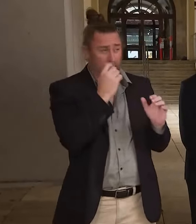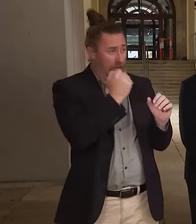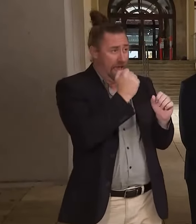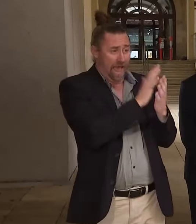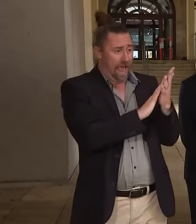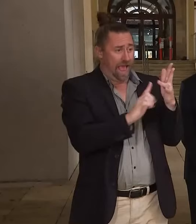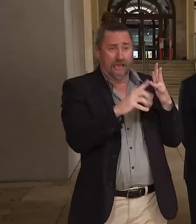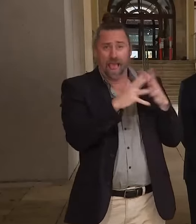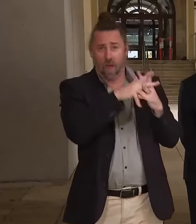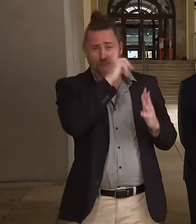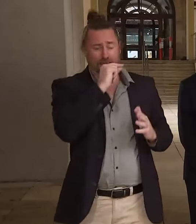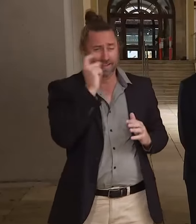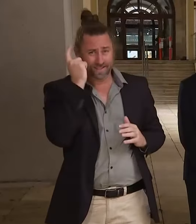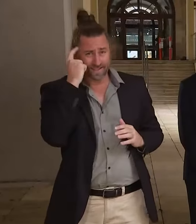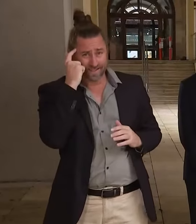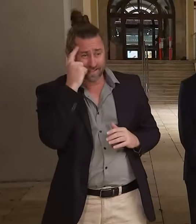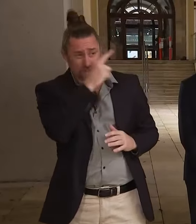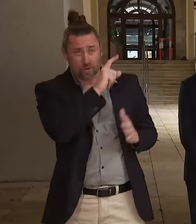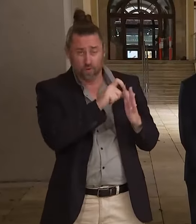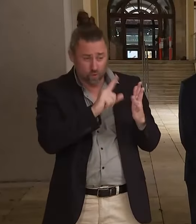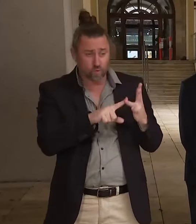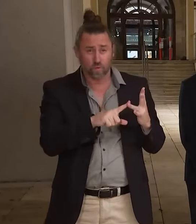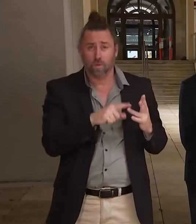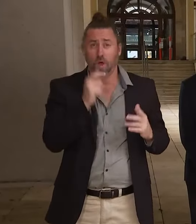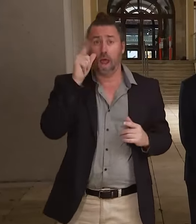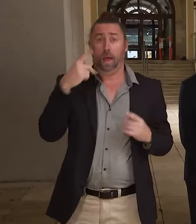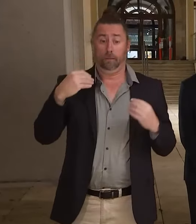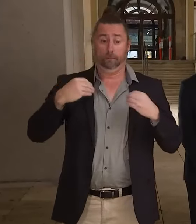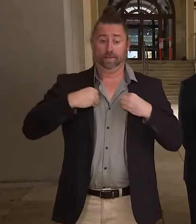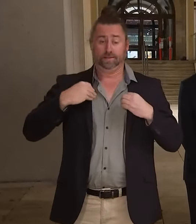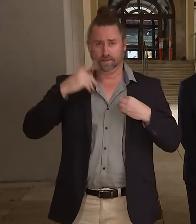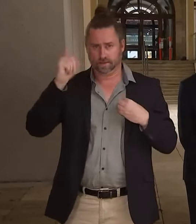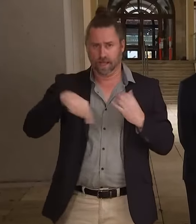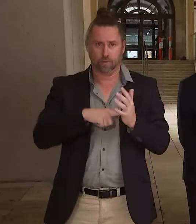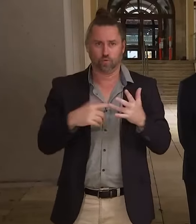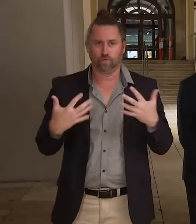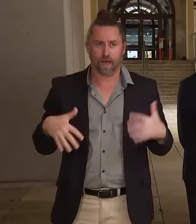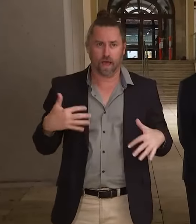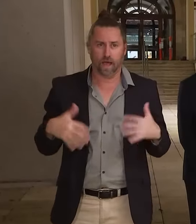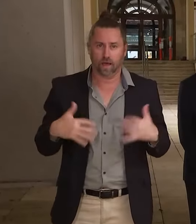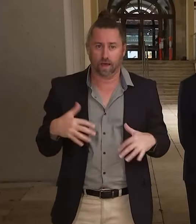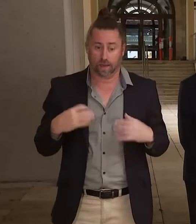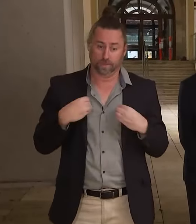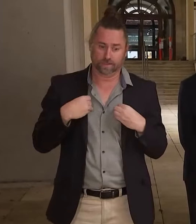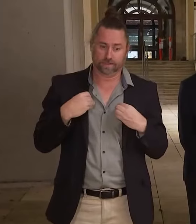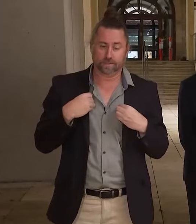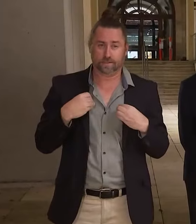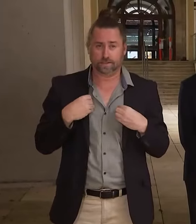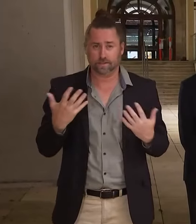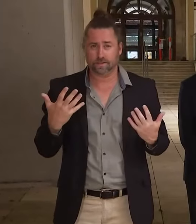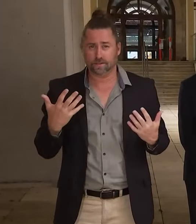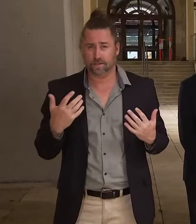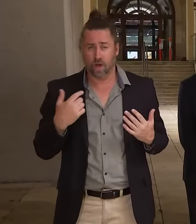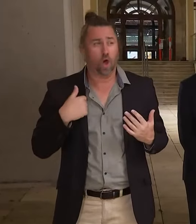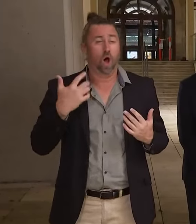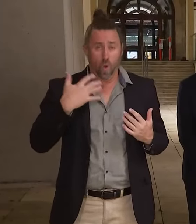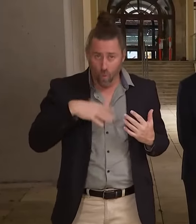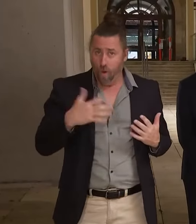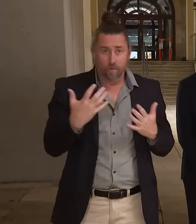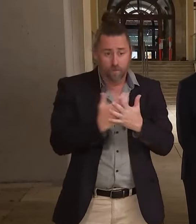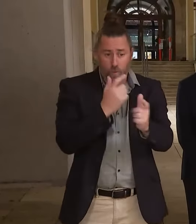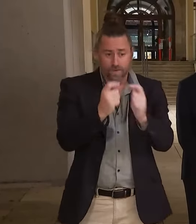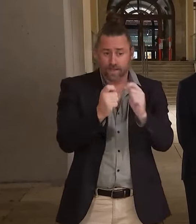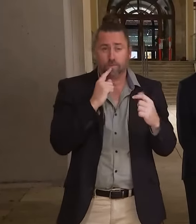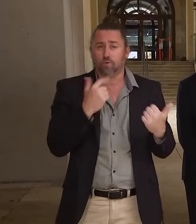Queenslanders, they need to do it because businesses are suffering. You know, businesses, we would like more testing